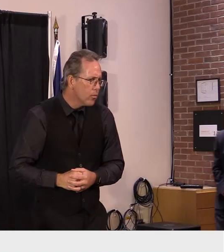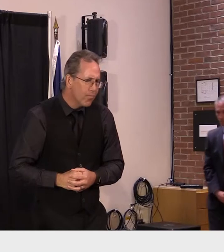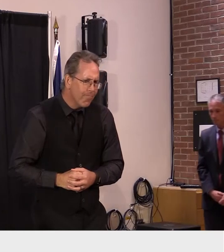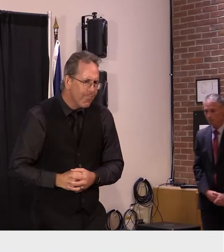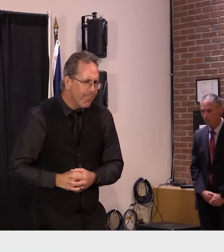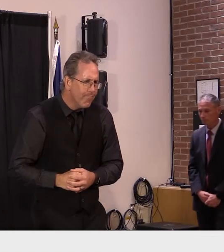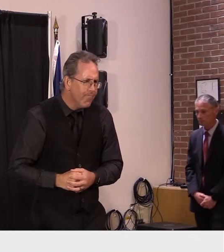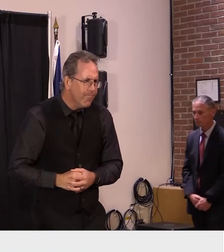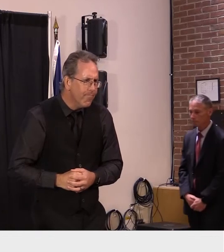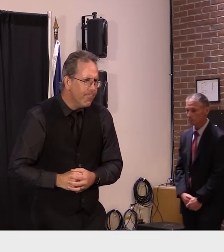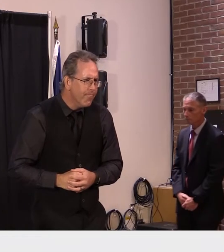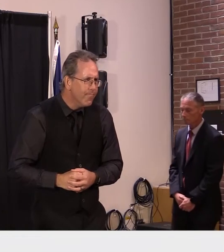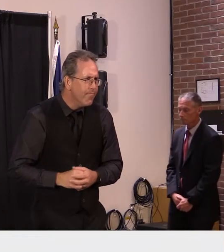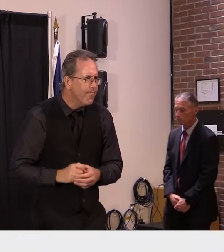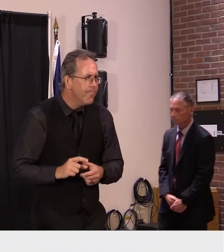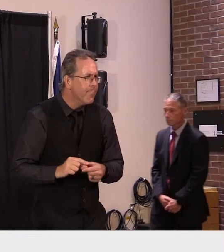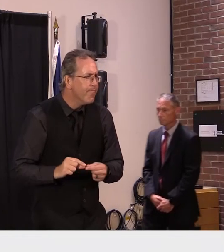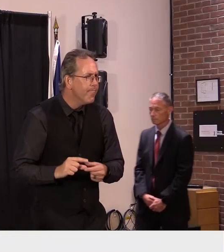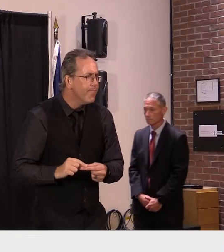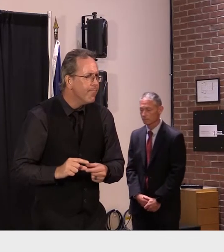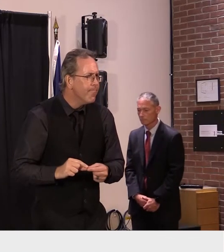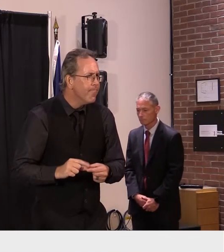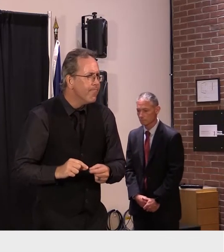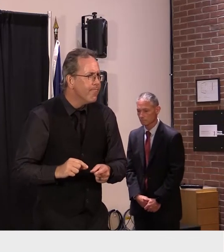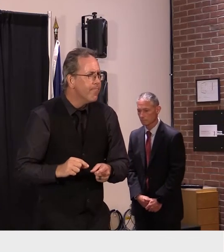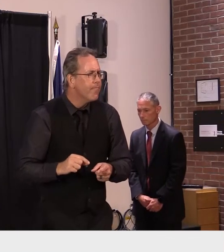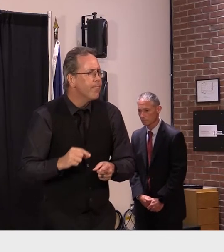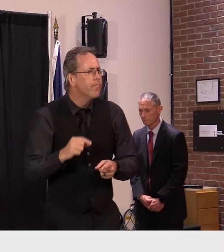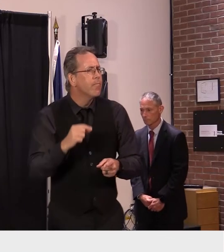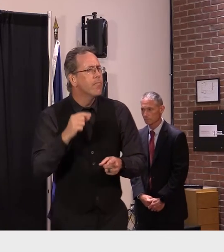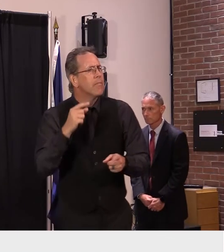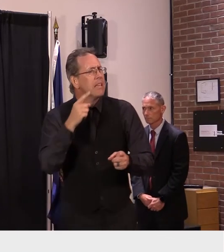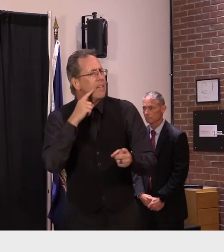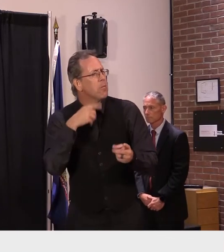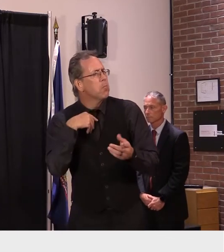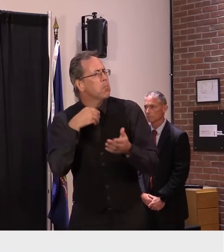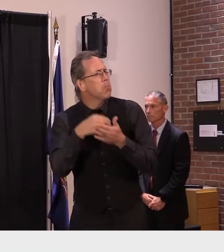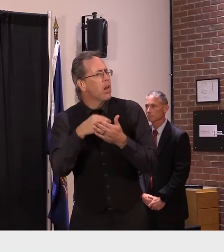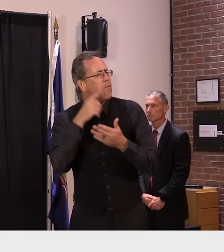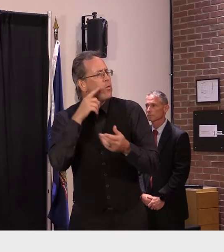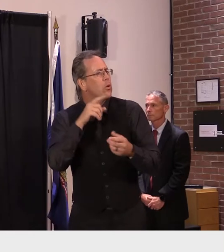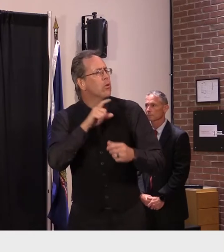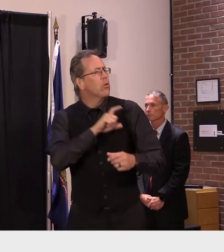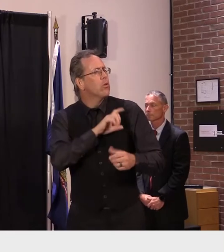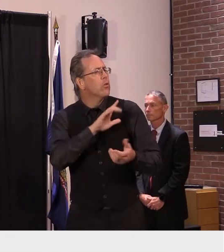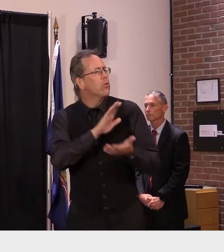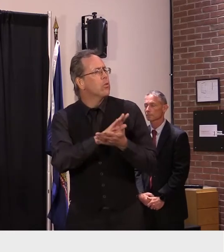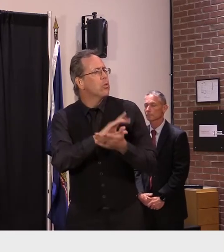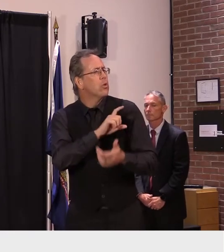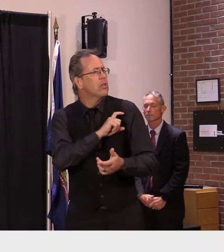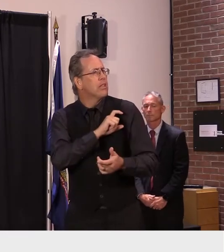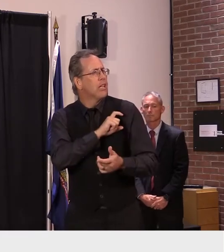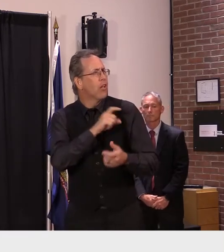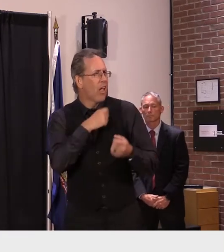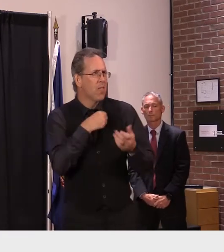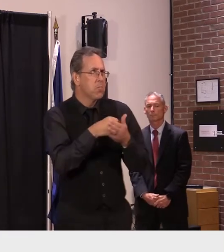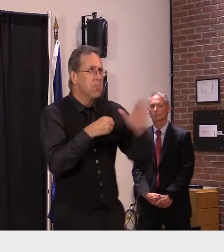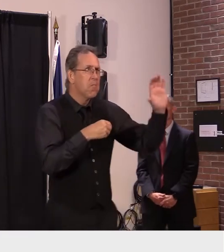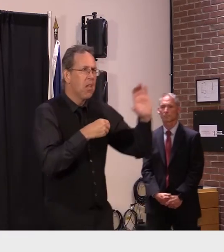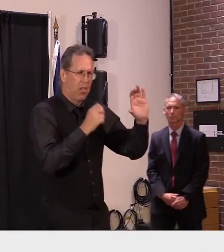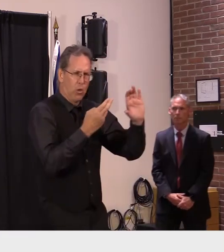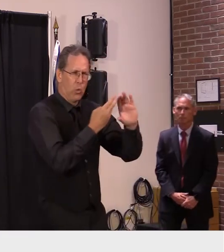school security grant money available now is that what i just heard the secretary say um or or no